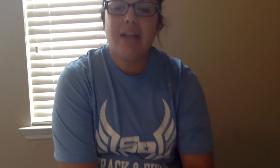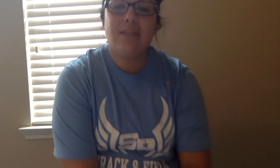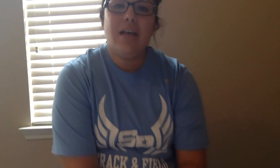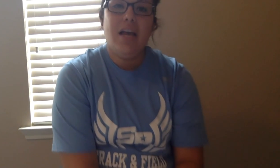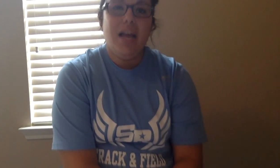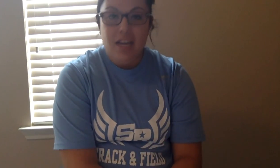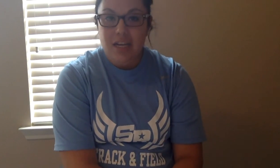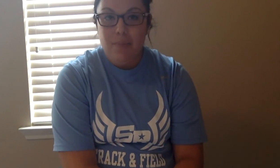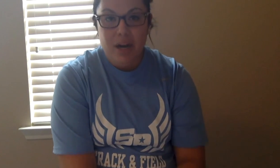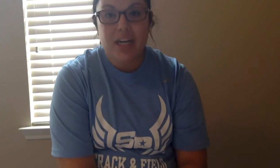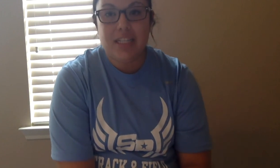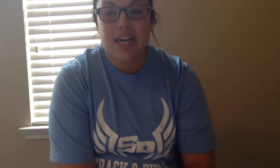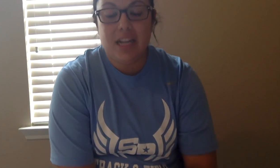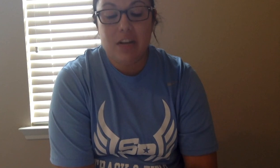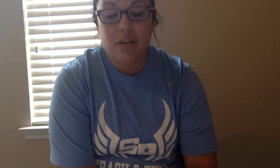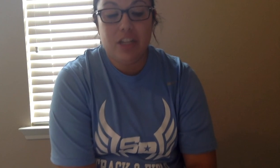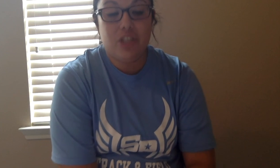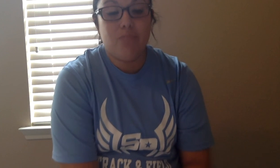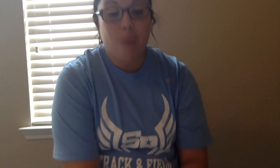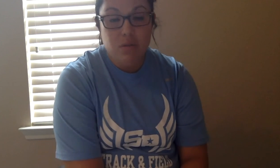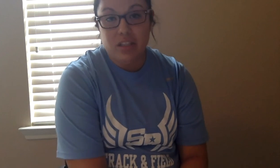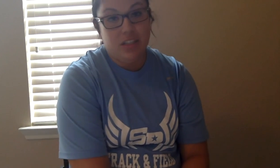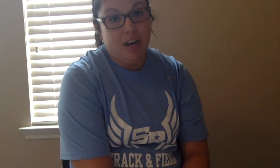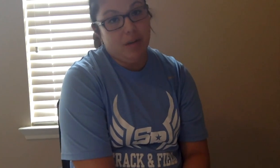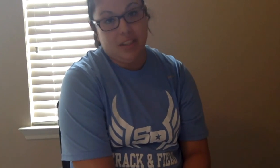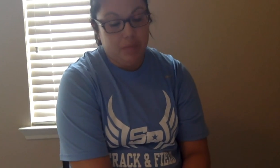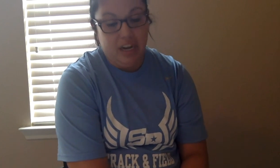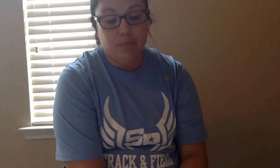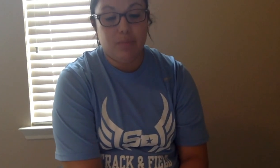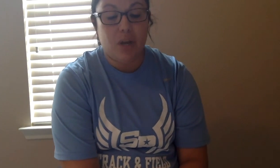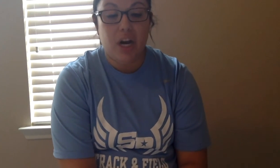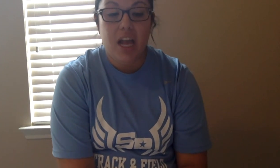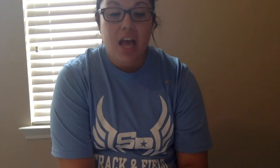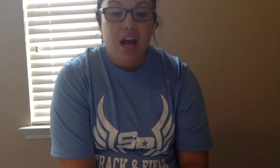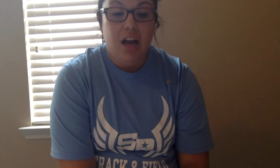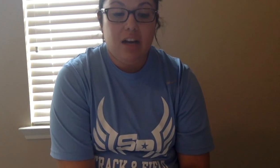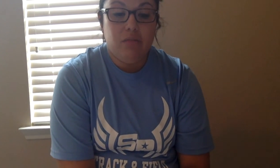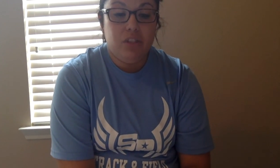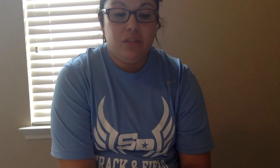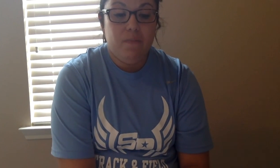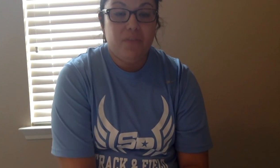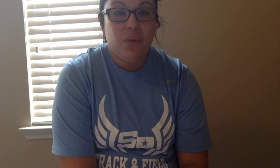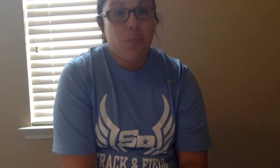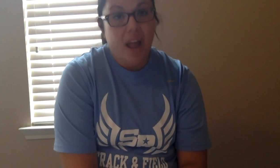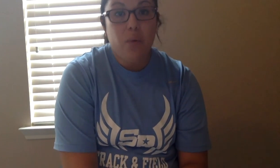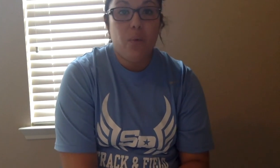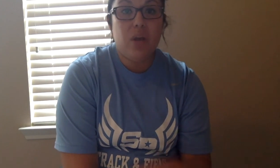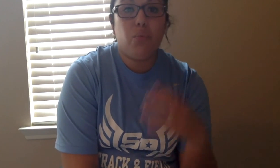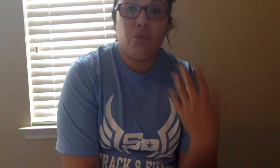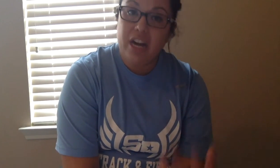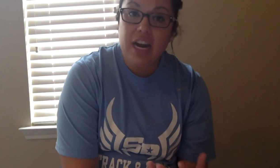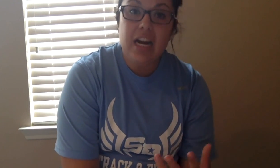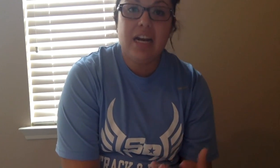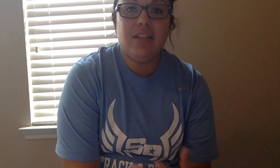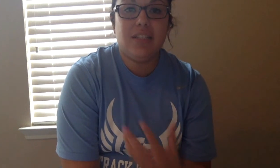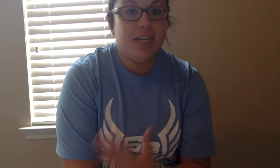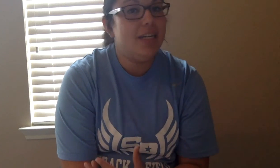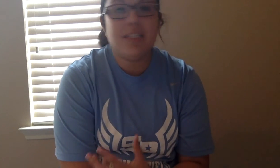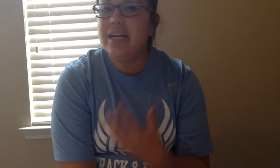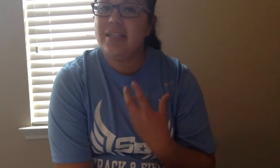in American sign language most of the time not sometimes I'm sorry um the way we read a sentence is